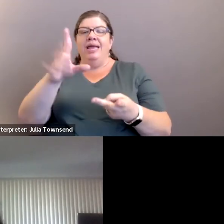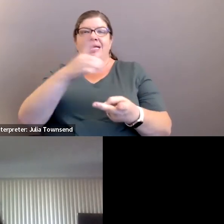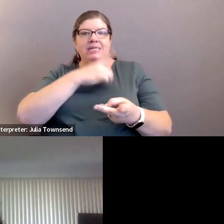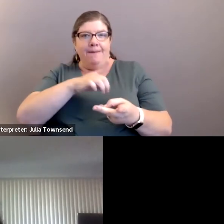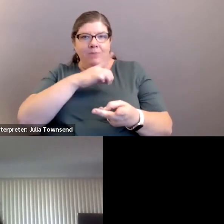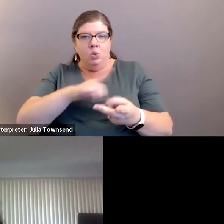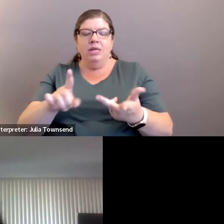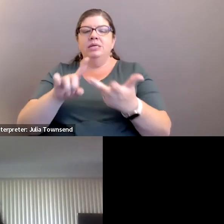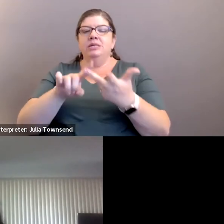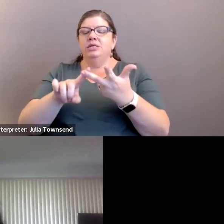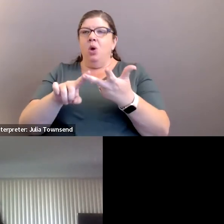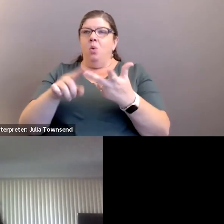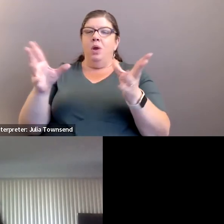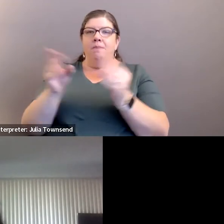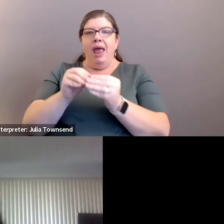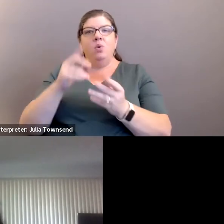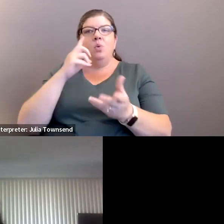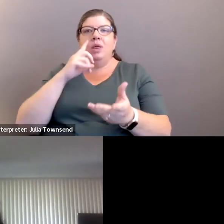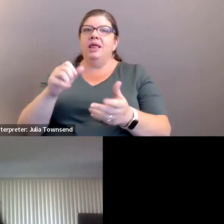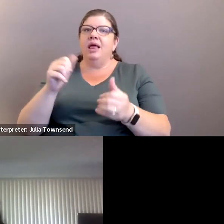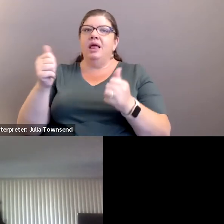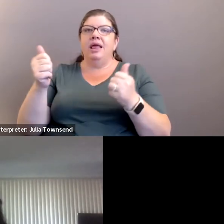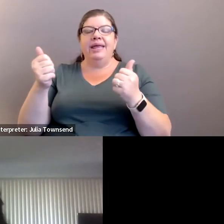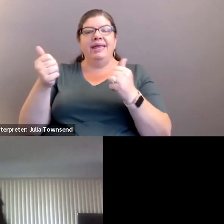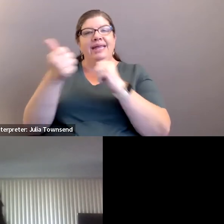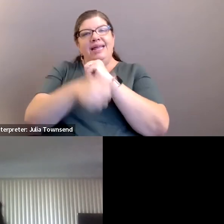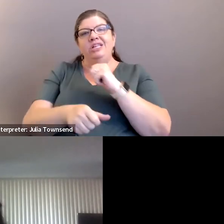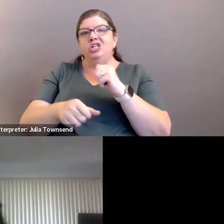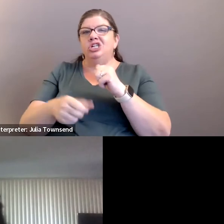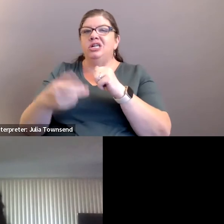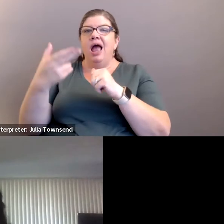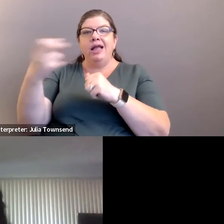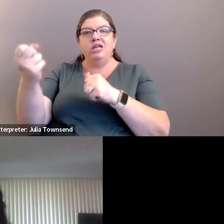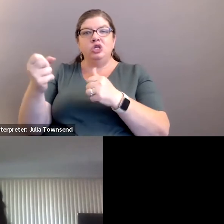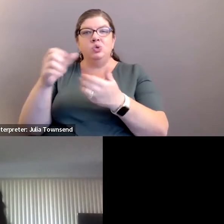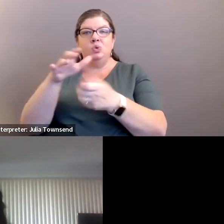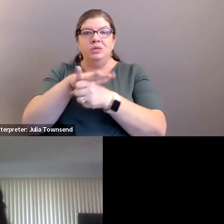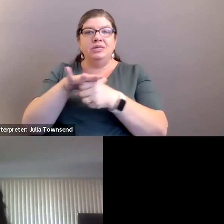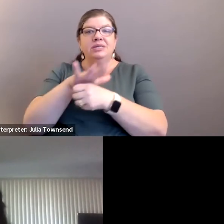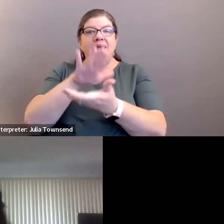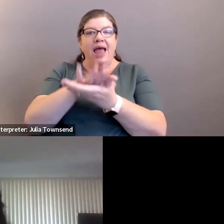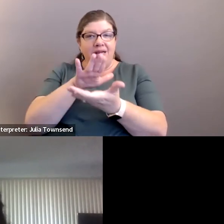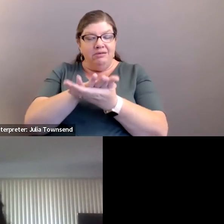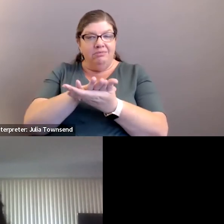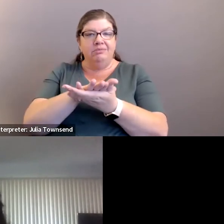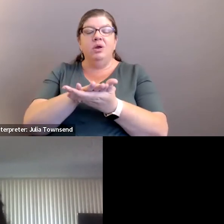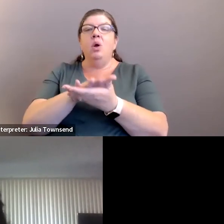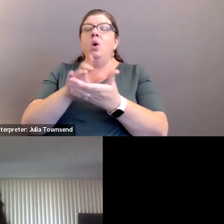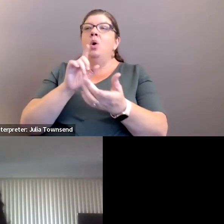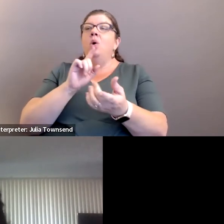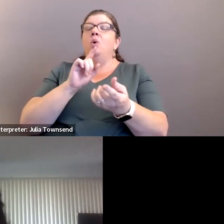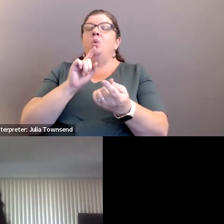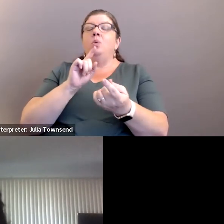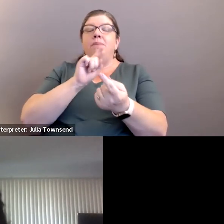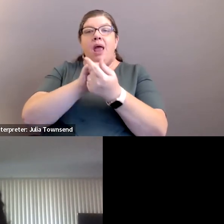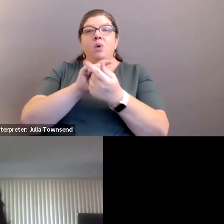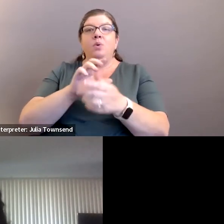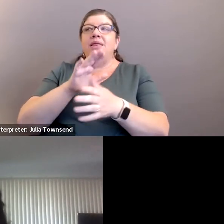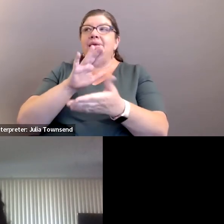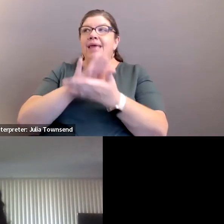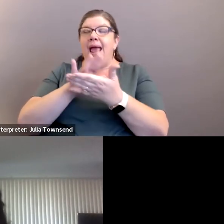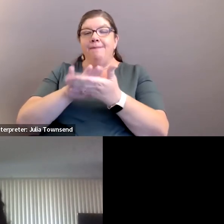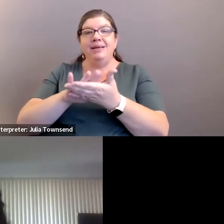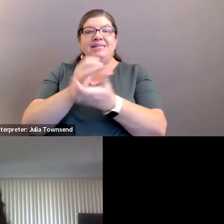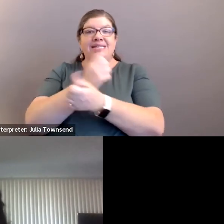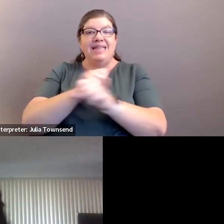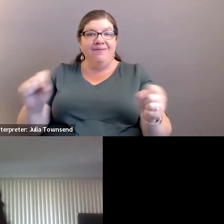deputies we met we visited every single secondary school site we met with the campus support campus safety